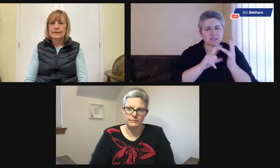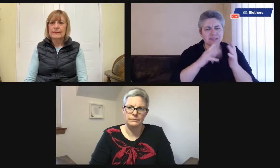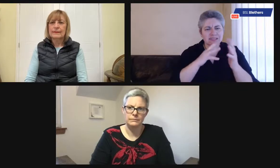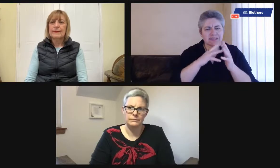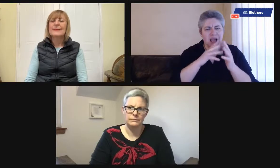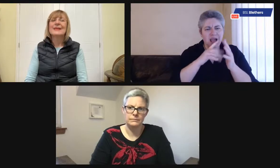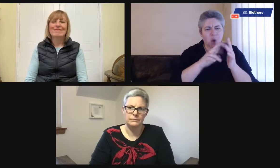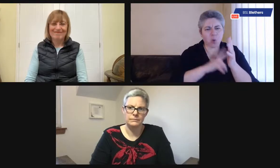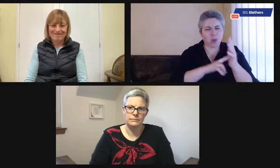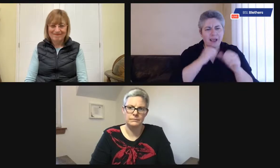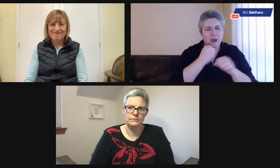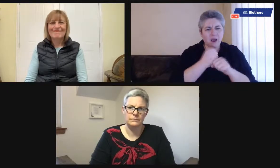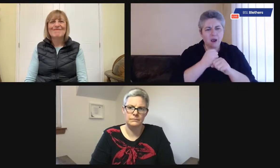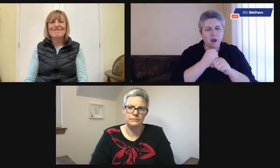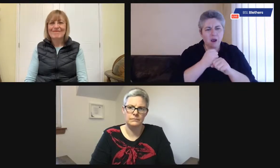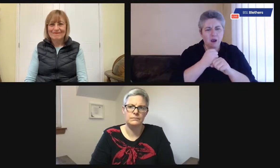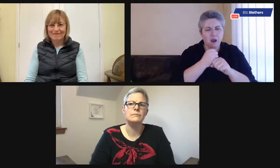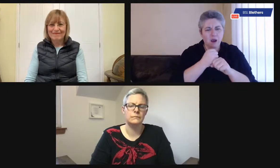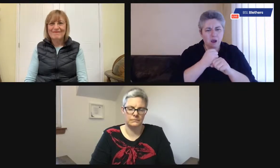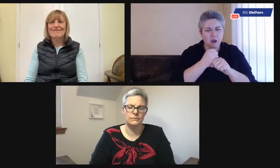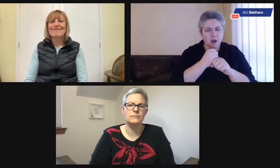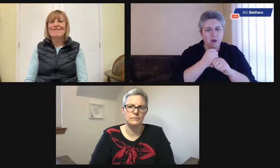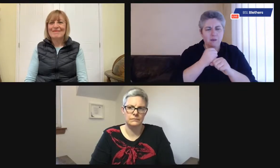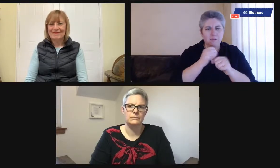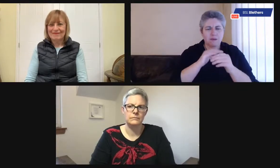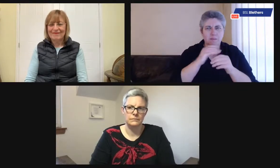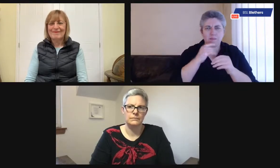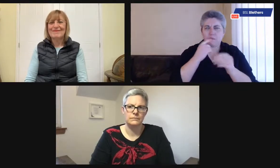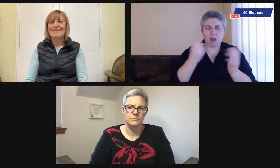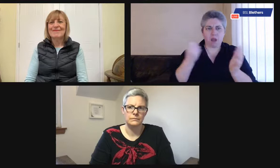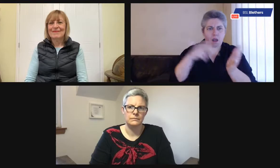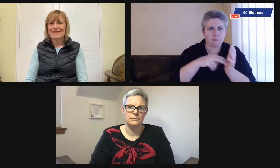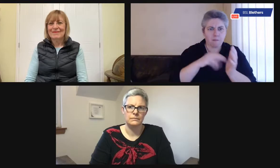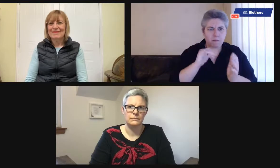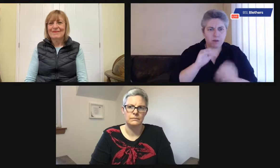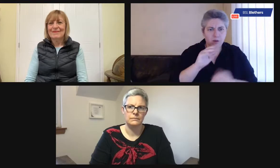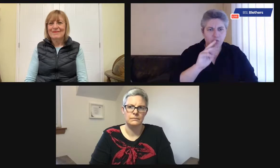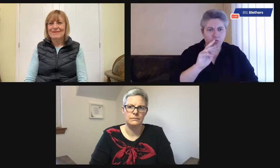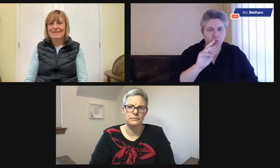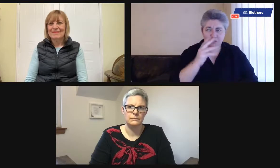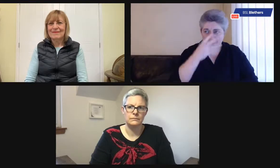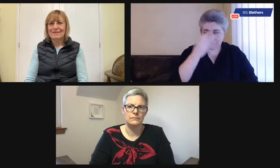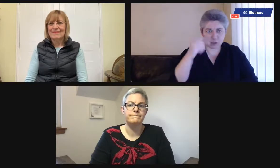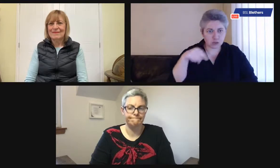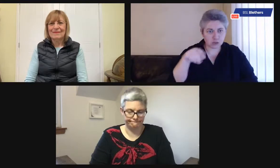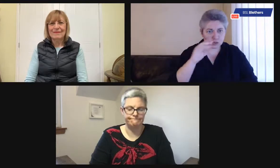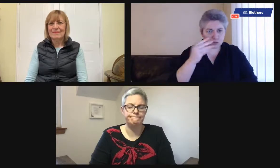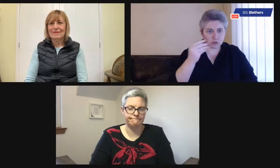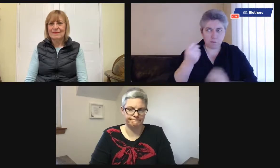So a clock that has a rising sun or moon can really help.